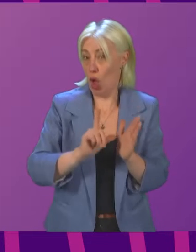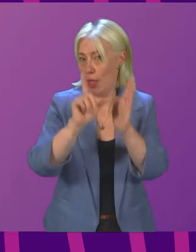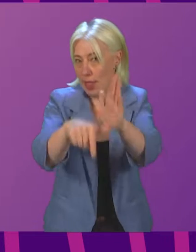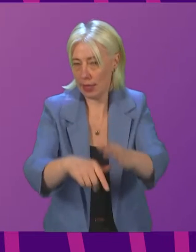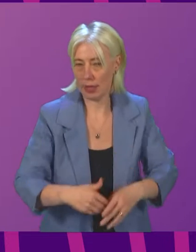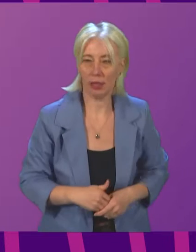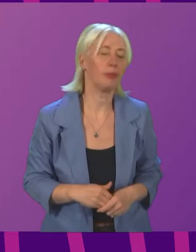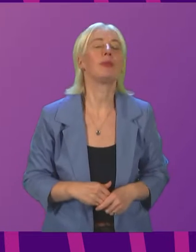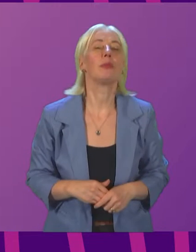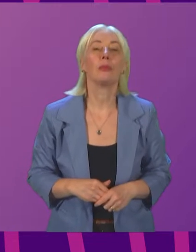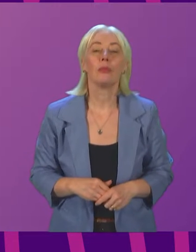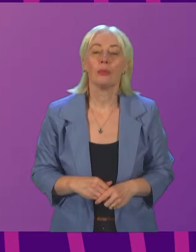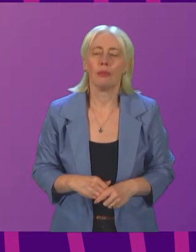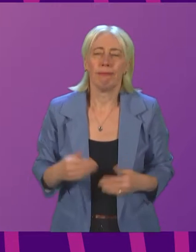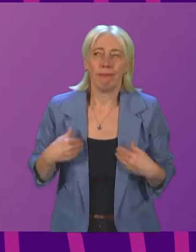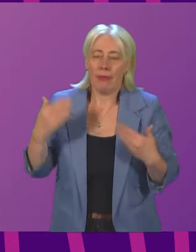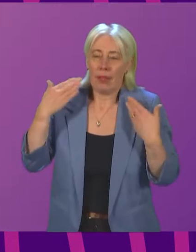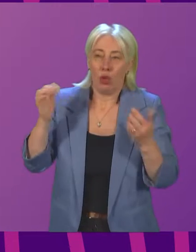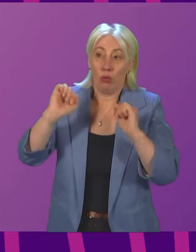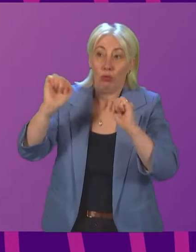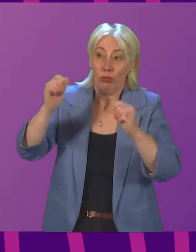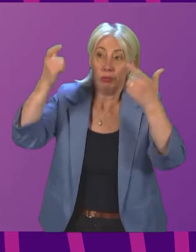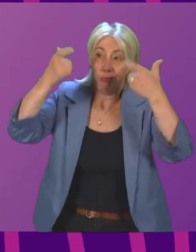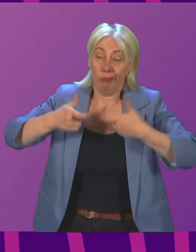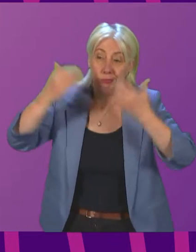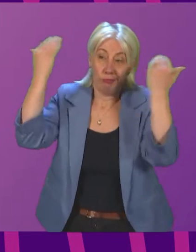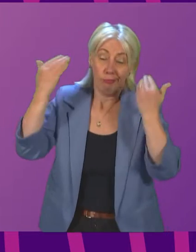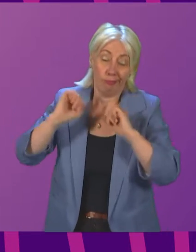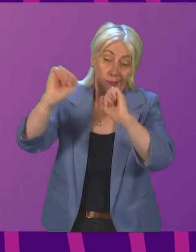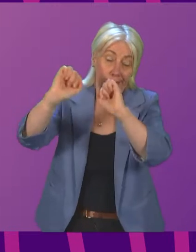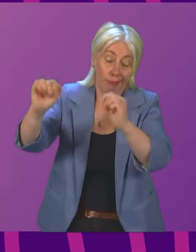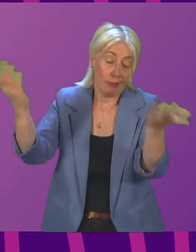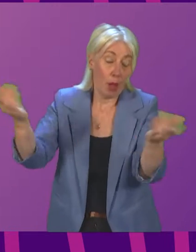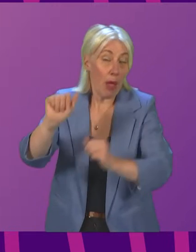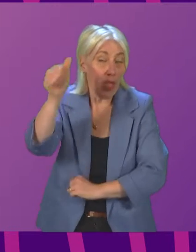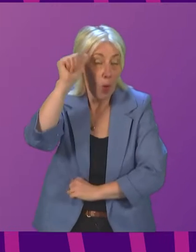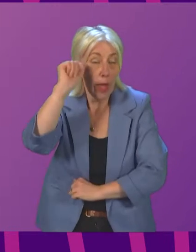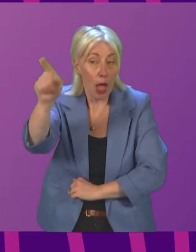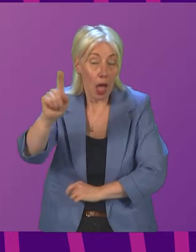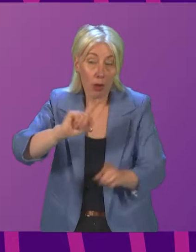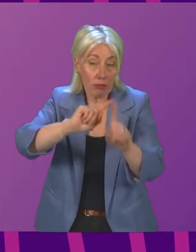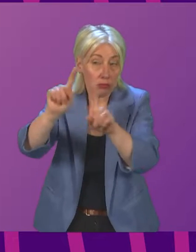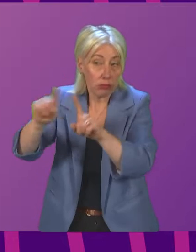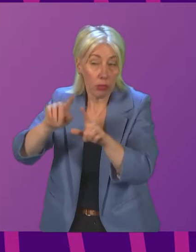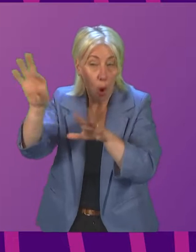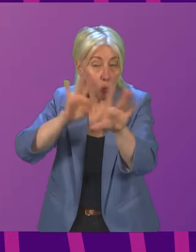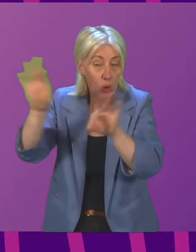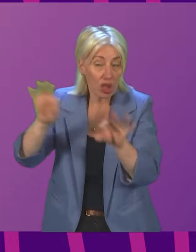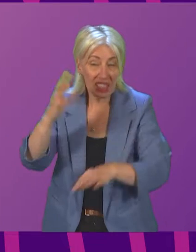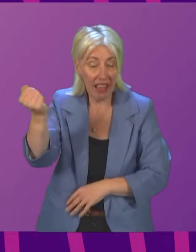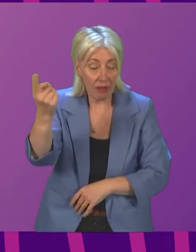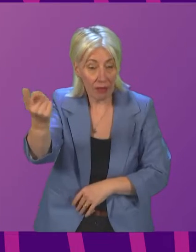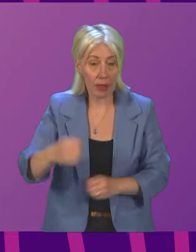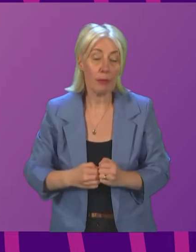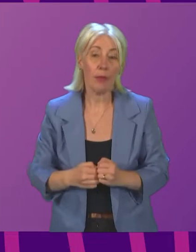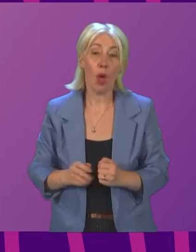I can't speak, obviously, for the judiciary, as the member knows, but it is true to say the judiciary are aware of the alternatives that they have. think we sometimes have to make